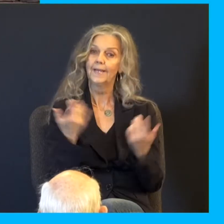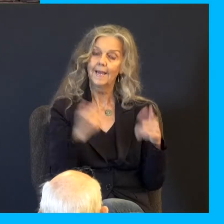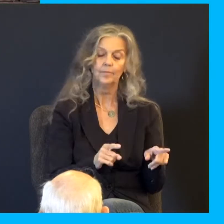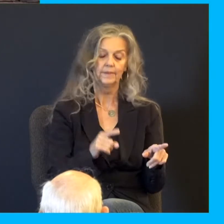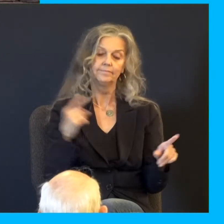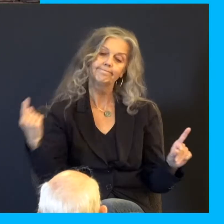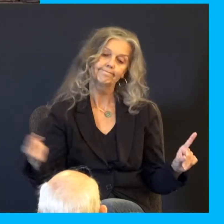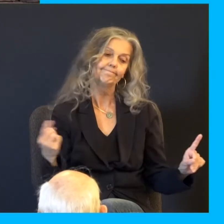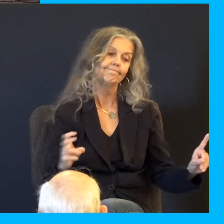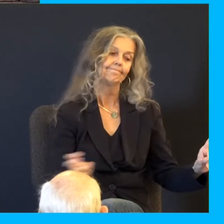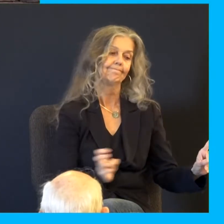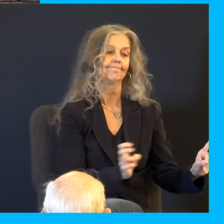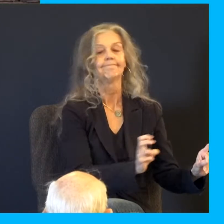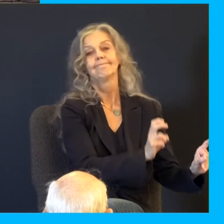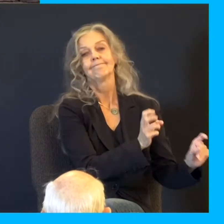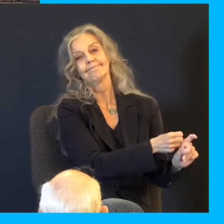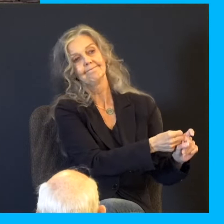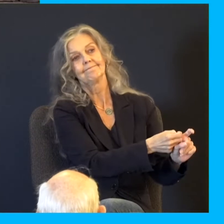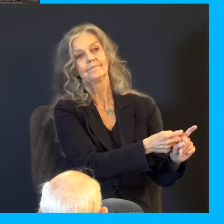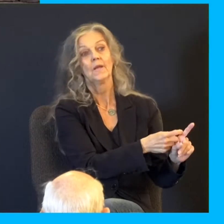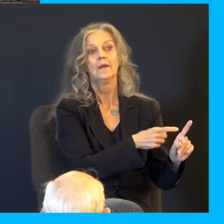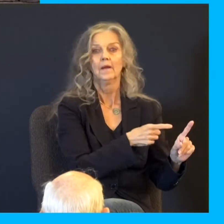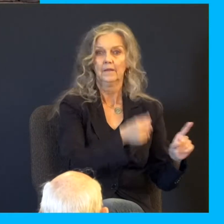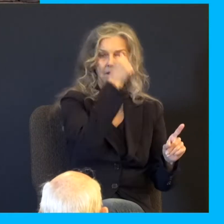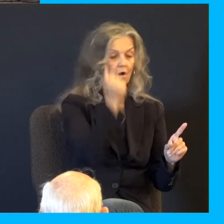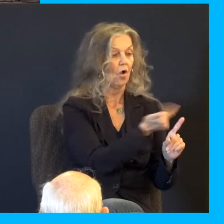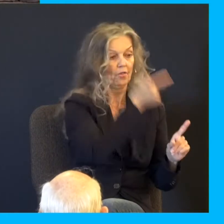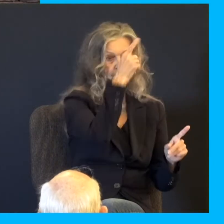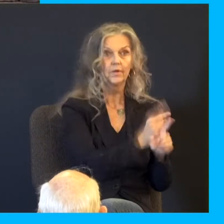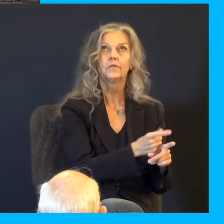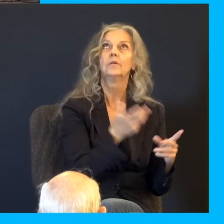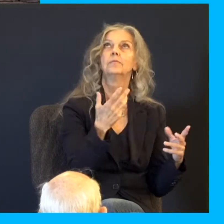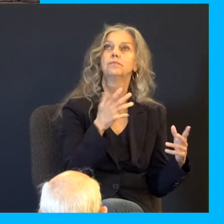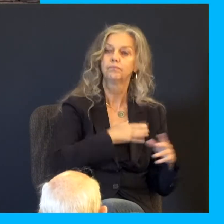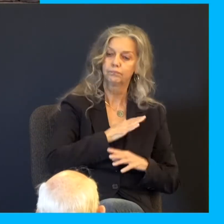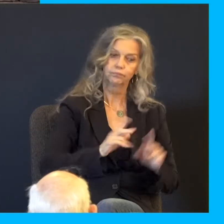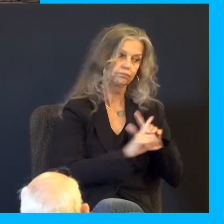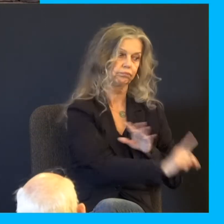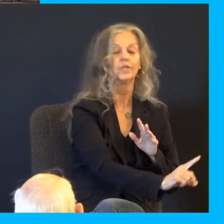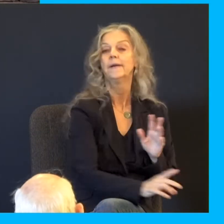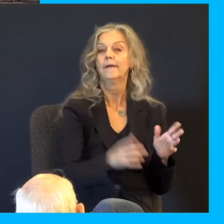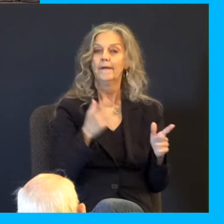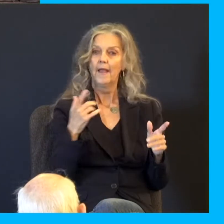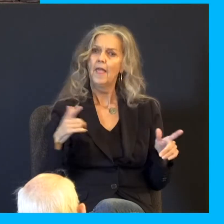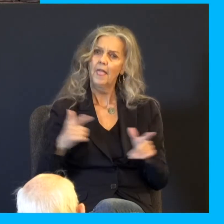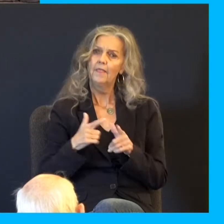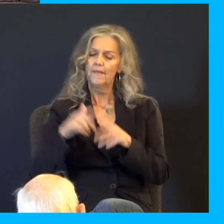Here they are just happy to finally get through the trial, and get out of town. He overtook them, and he spake unto them the same words. What,